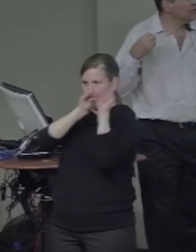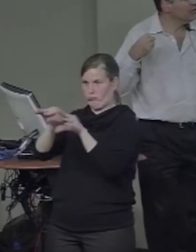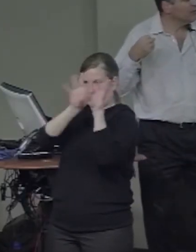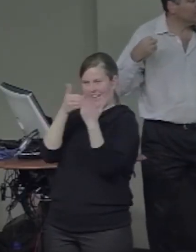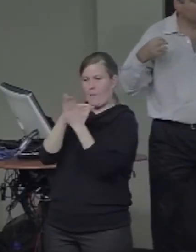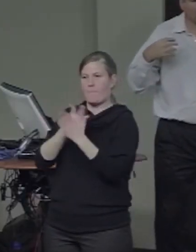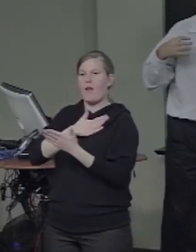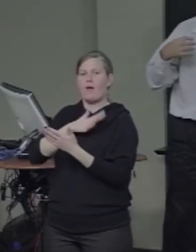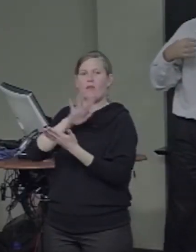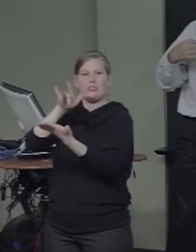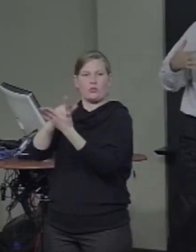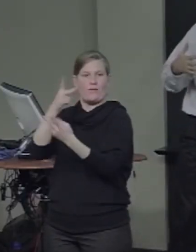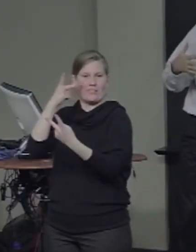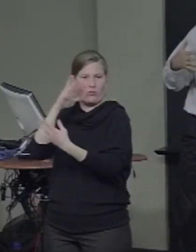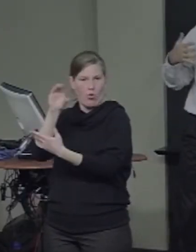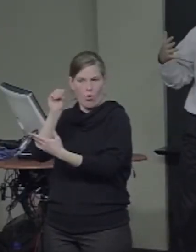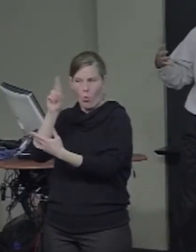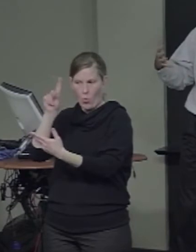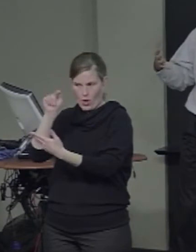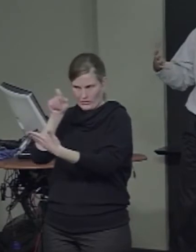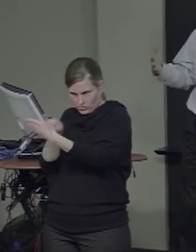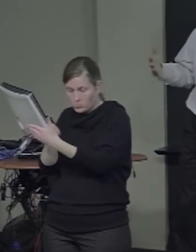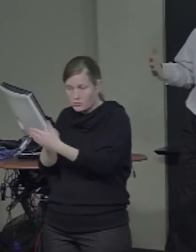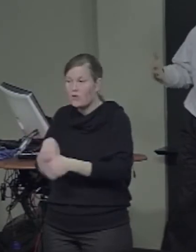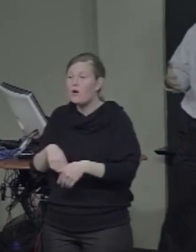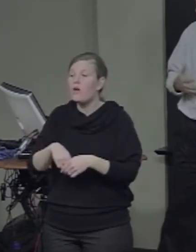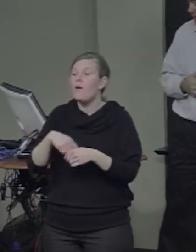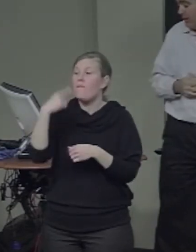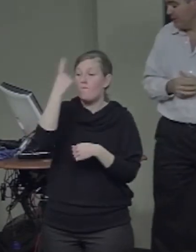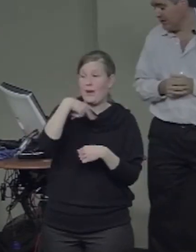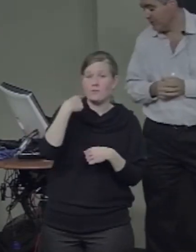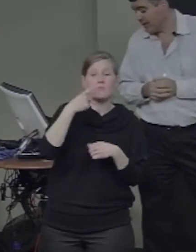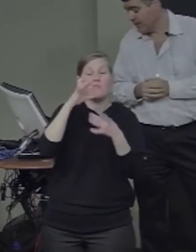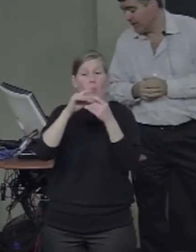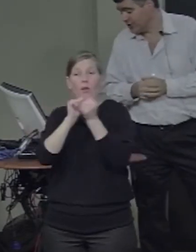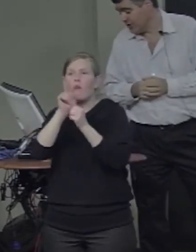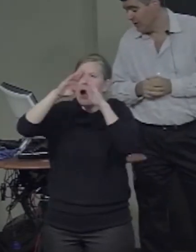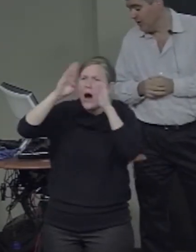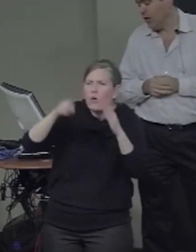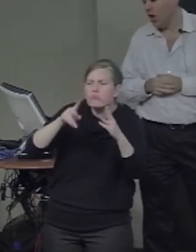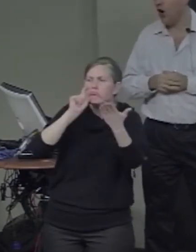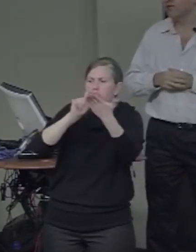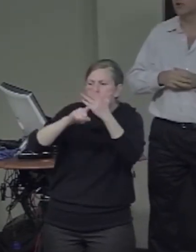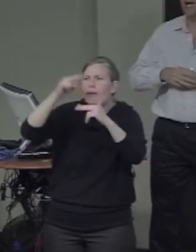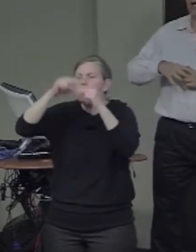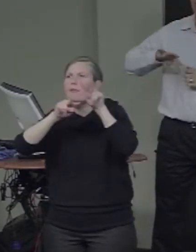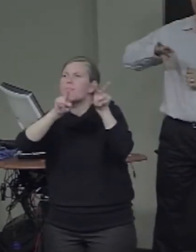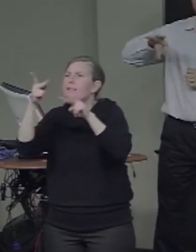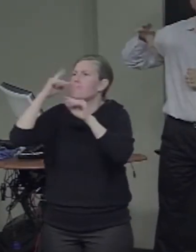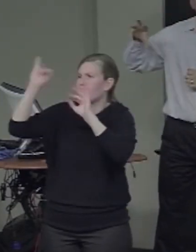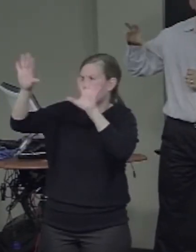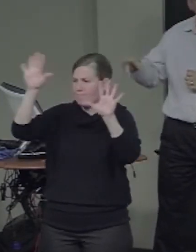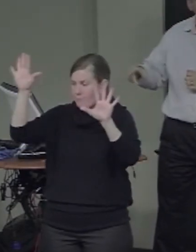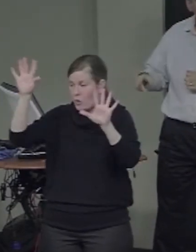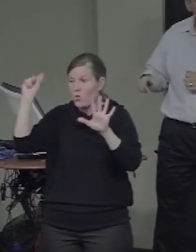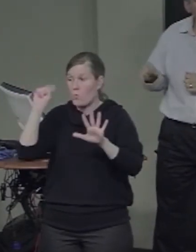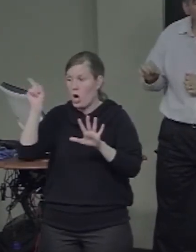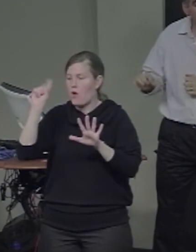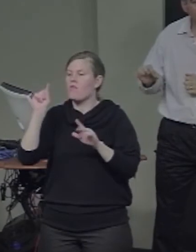for object, or in this case house and building recognition, overlap with